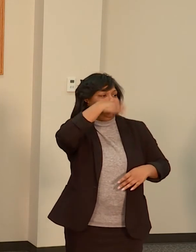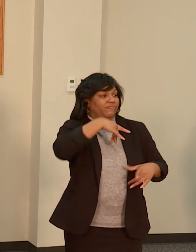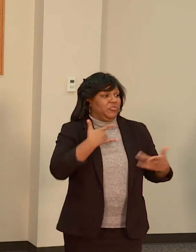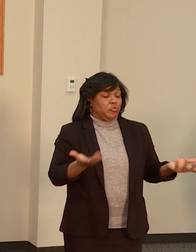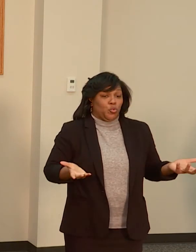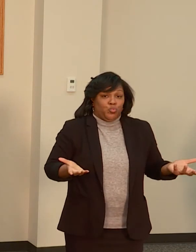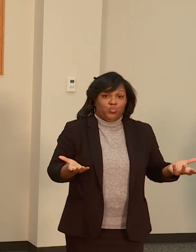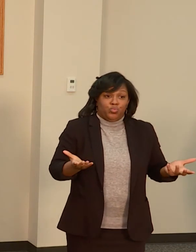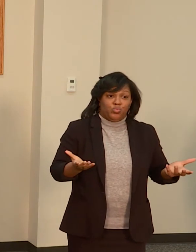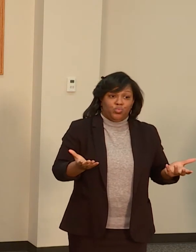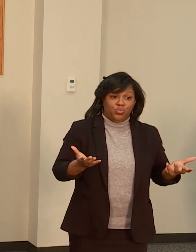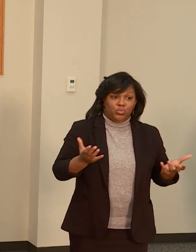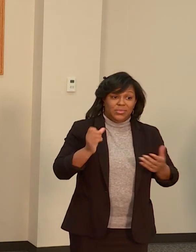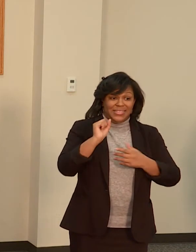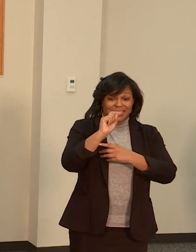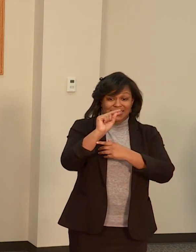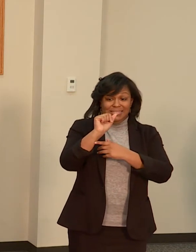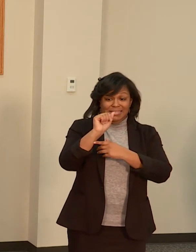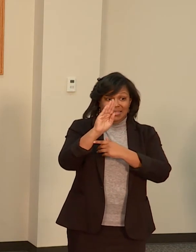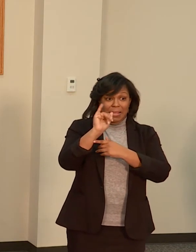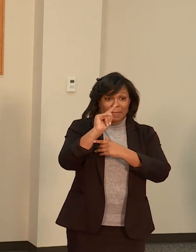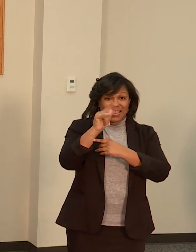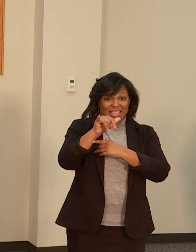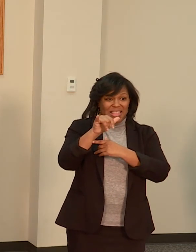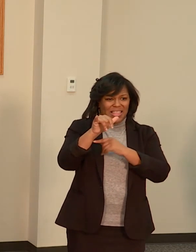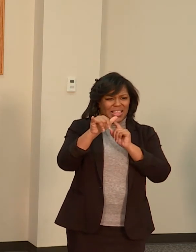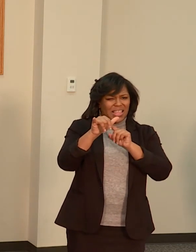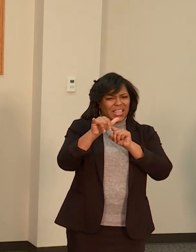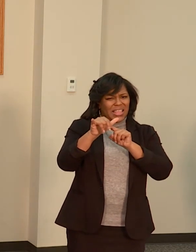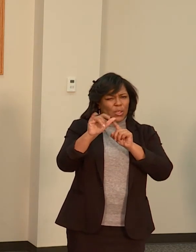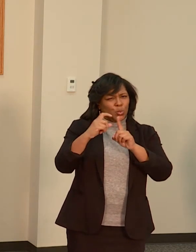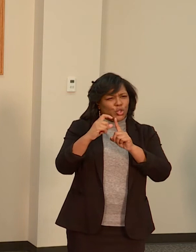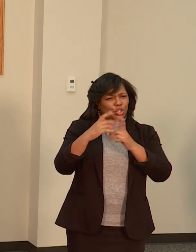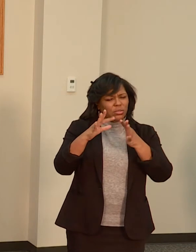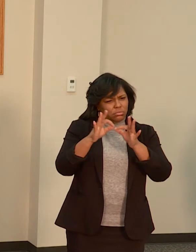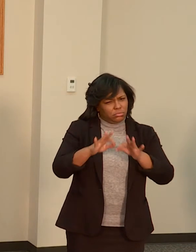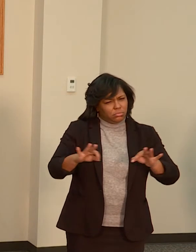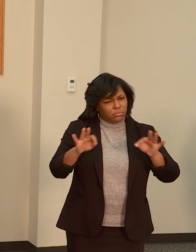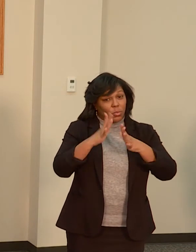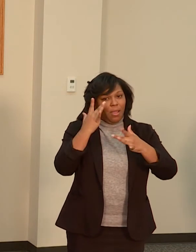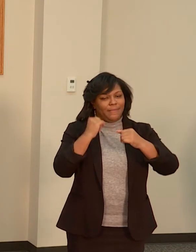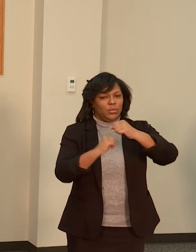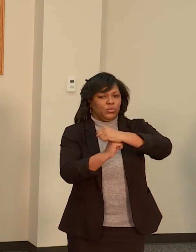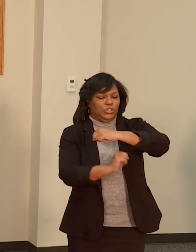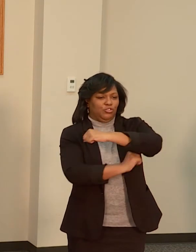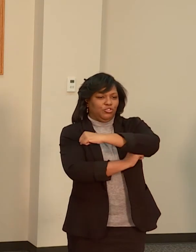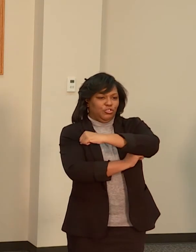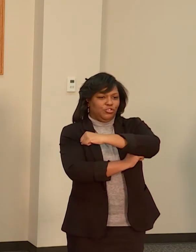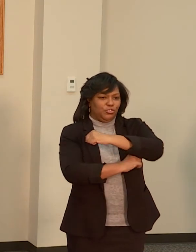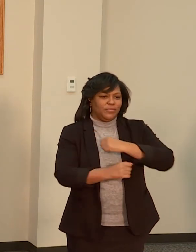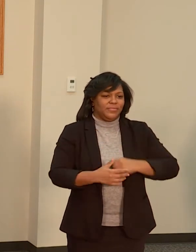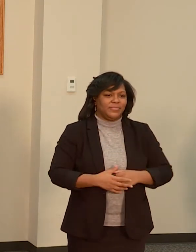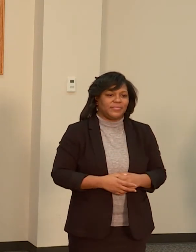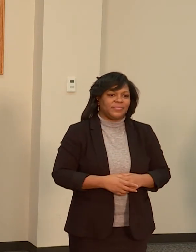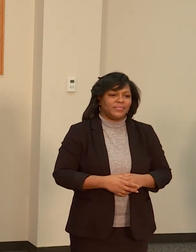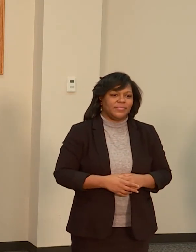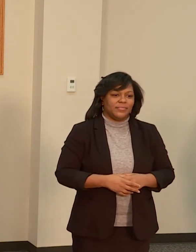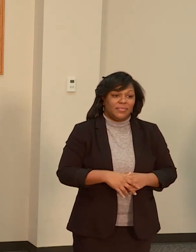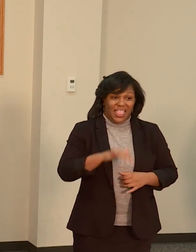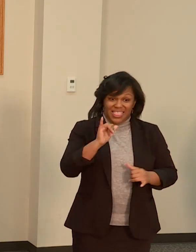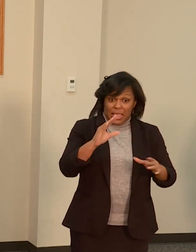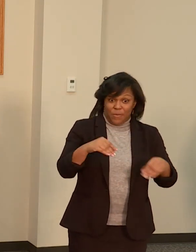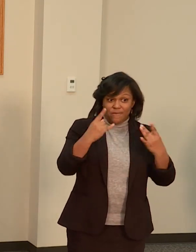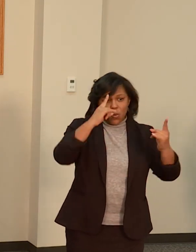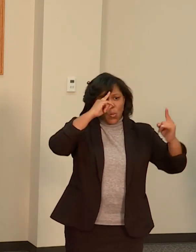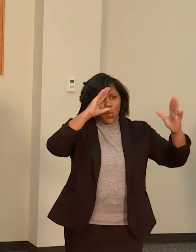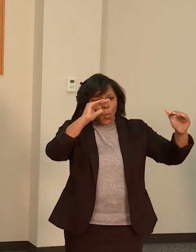in which to build upon and to give hope for a better and brighter tomorrow. We look forward to further collaborating with you mayor